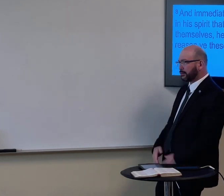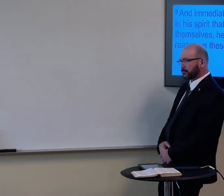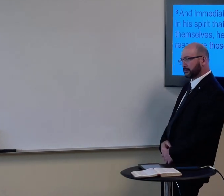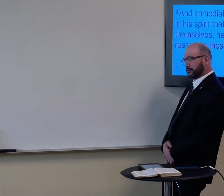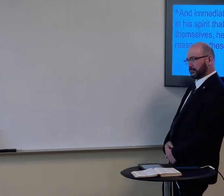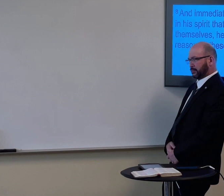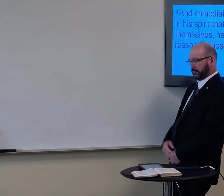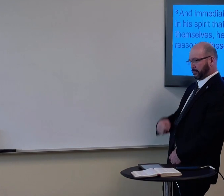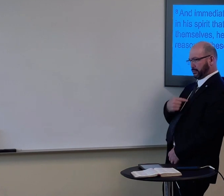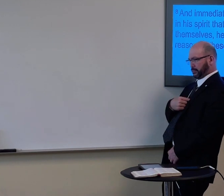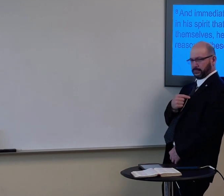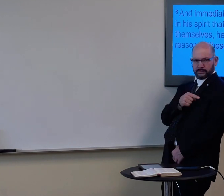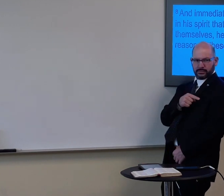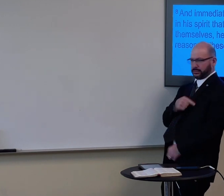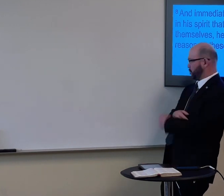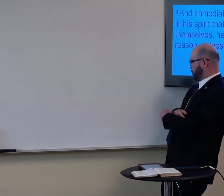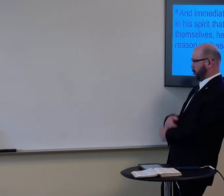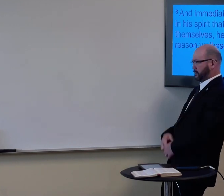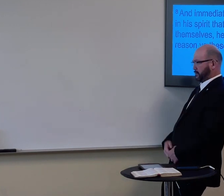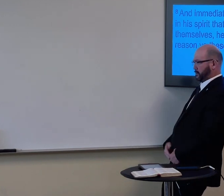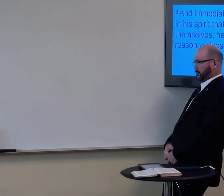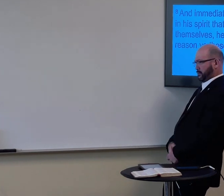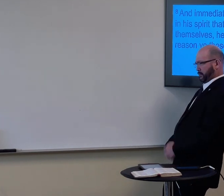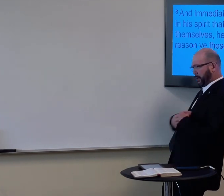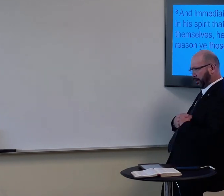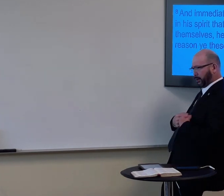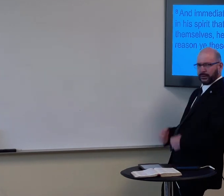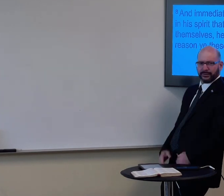talk to me? No, not me, me, I'm not talking to somebody, me?